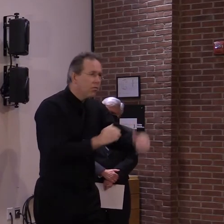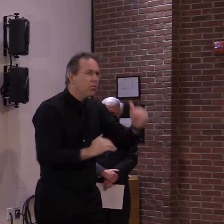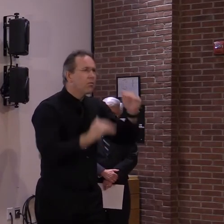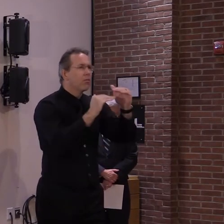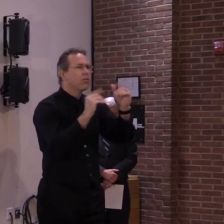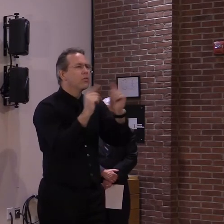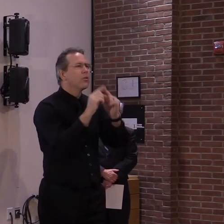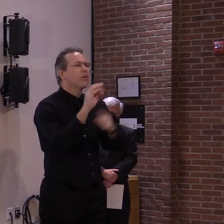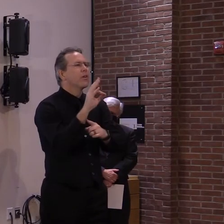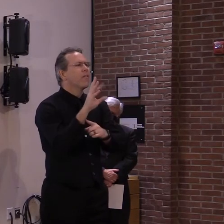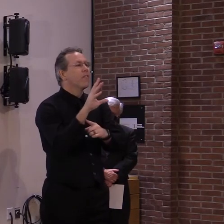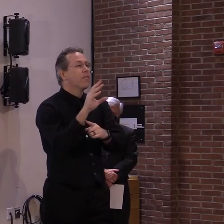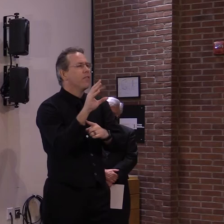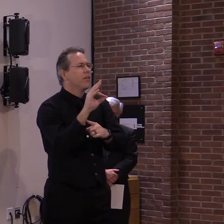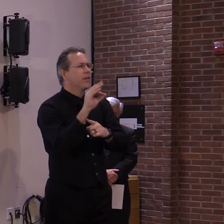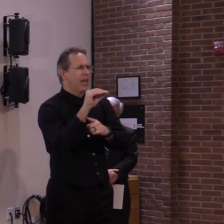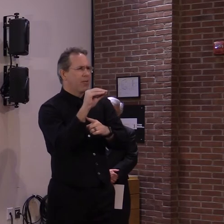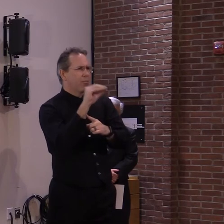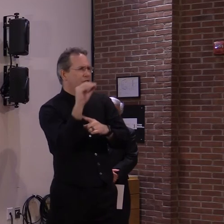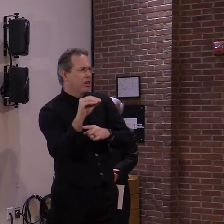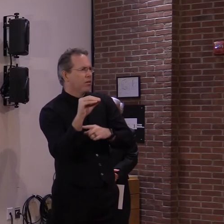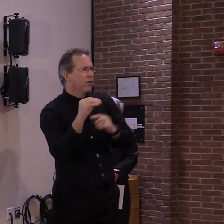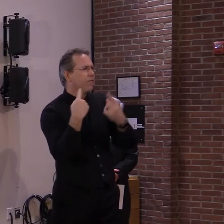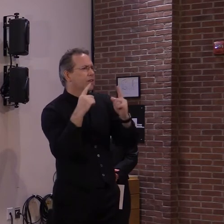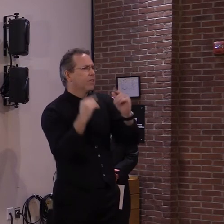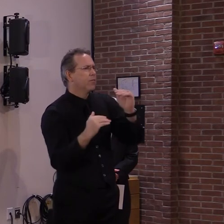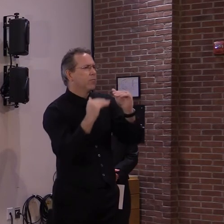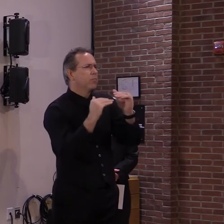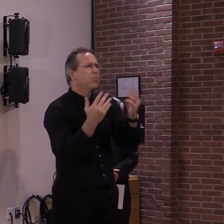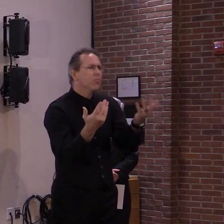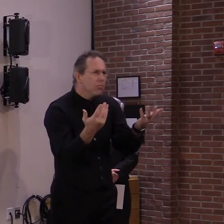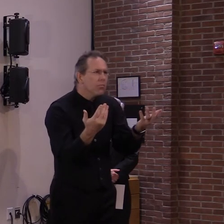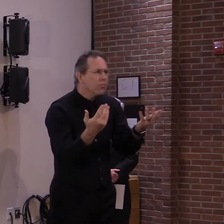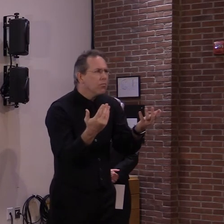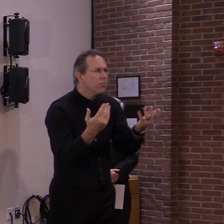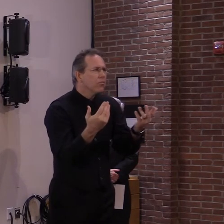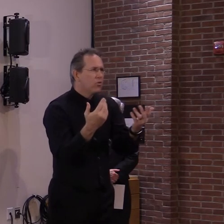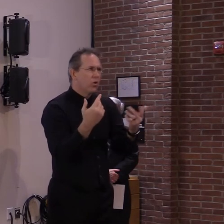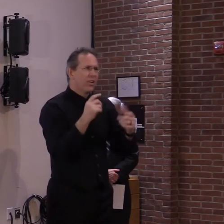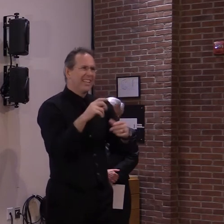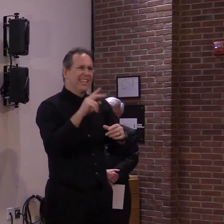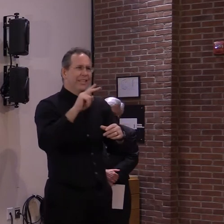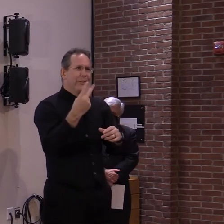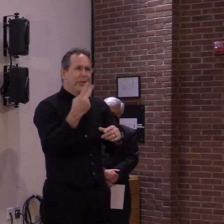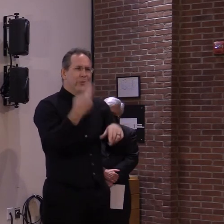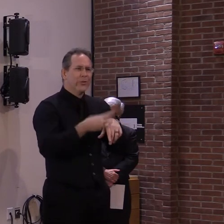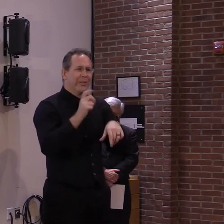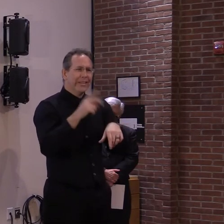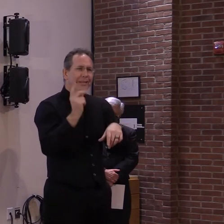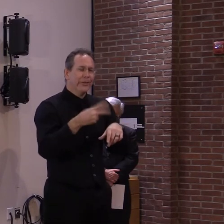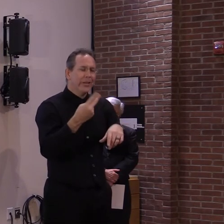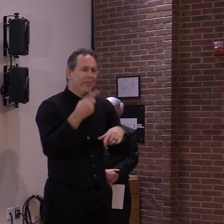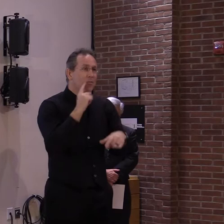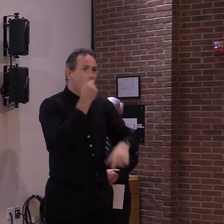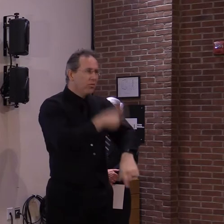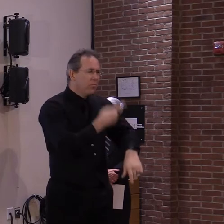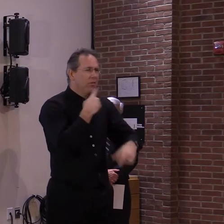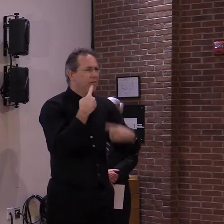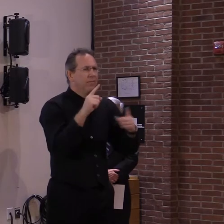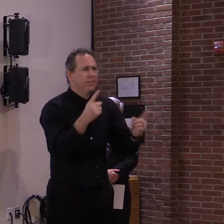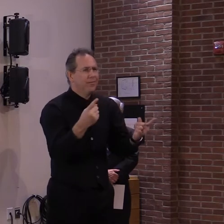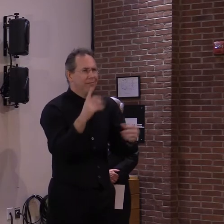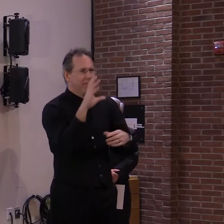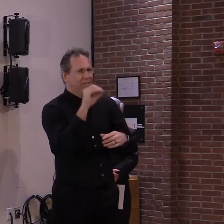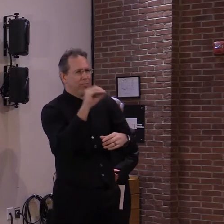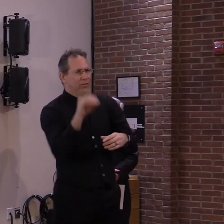pretty convincing to me to say that we're doing the right thing. Uh, but we need a lot more of that kind of data to help support, uh,